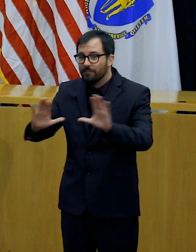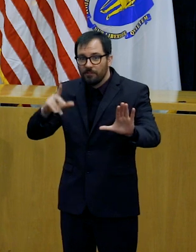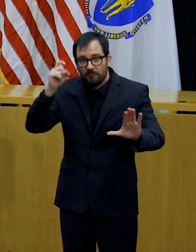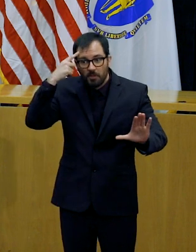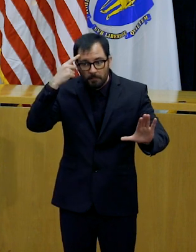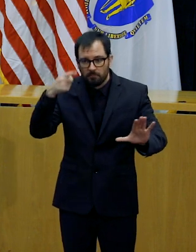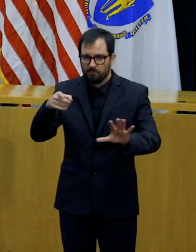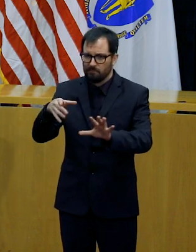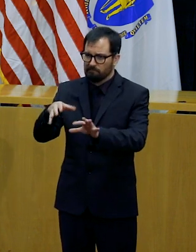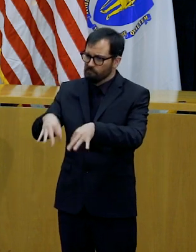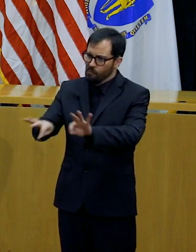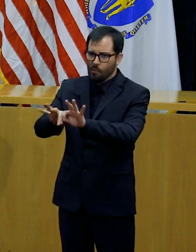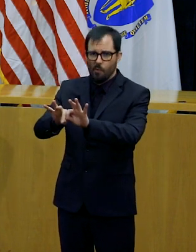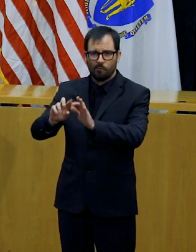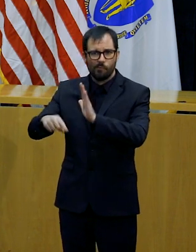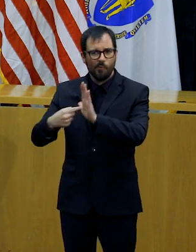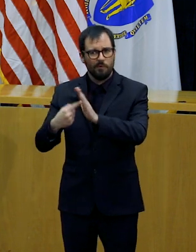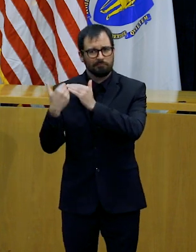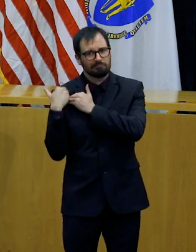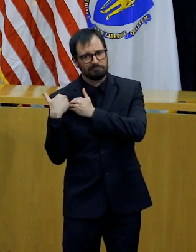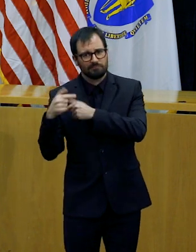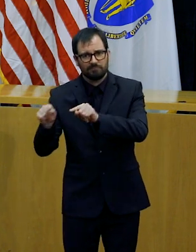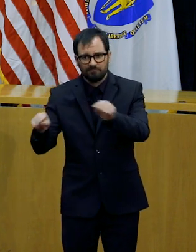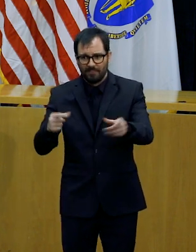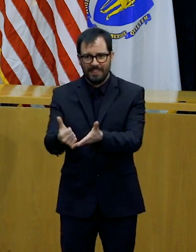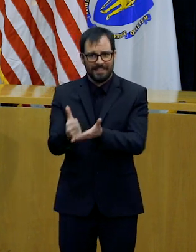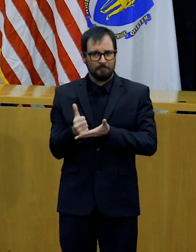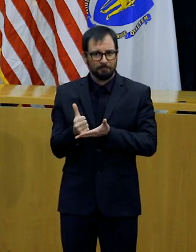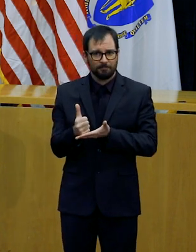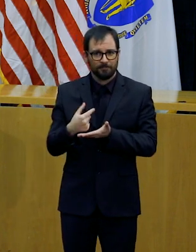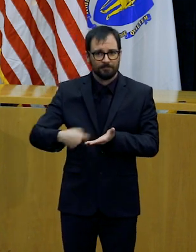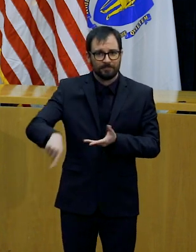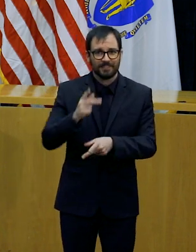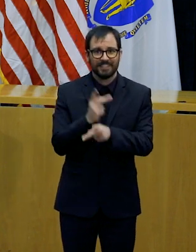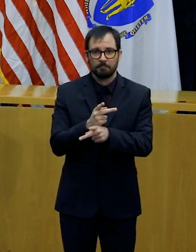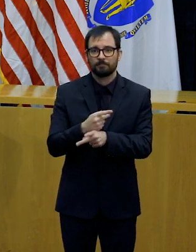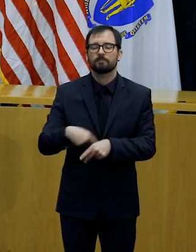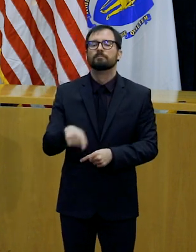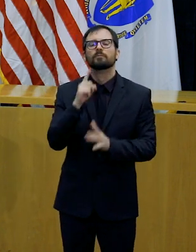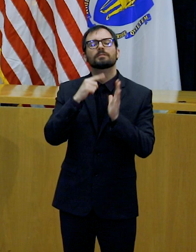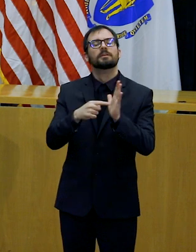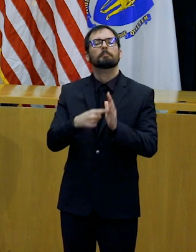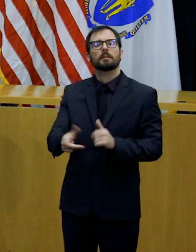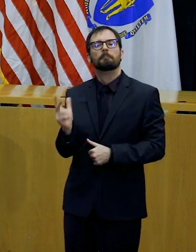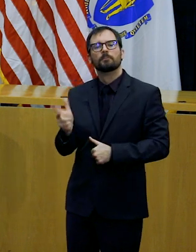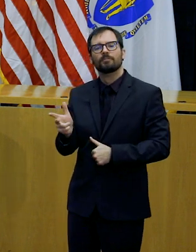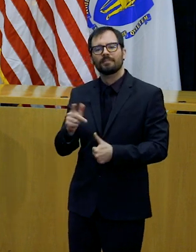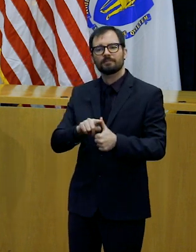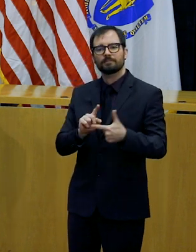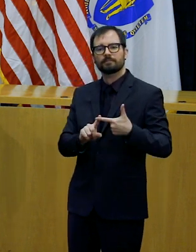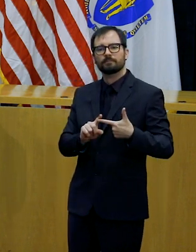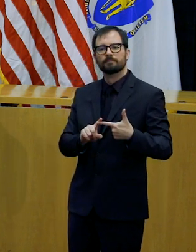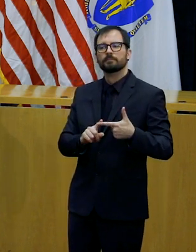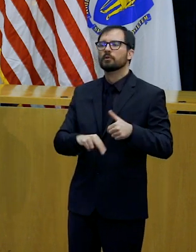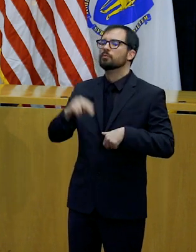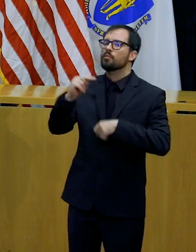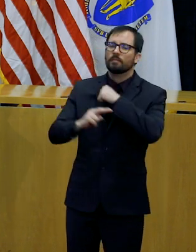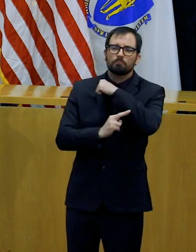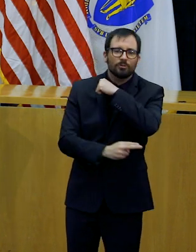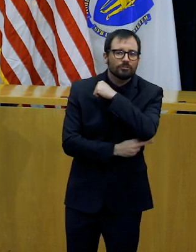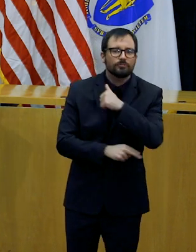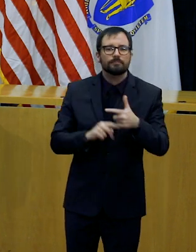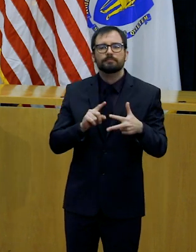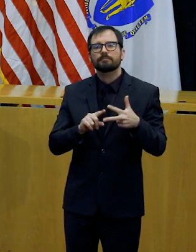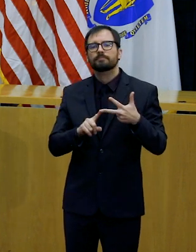you have communities like Brookline and Northbridge and Sutton having emergency responders put out